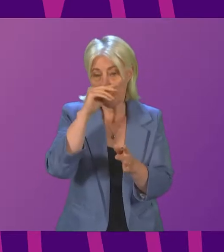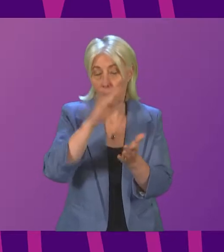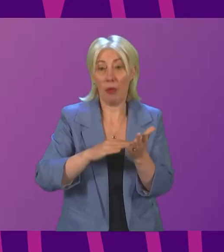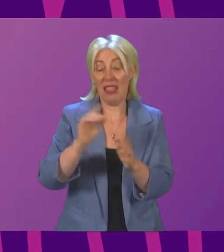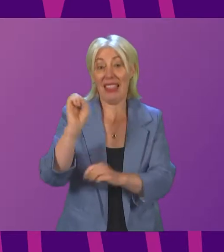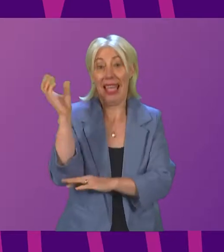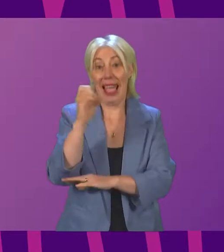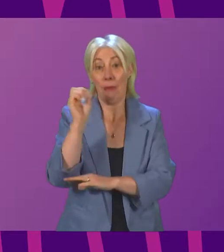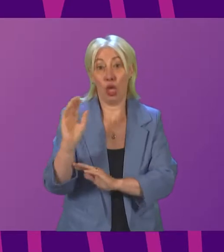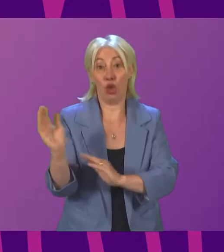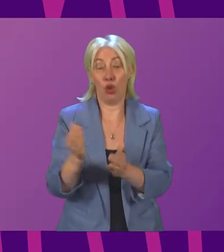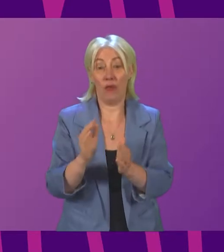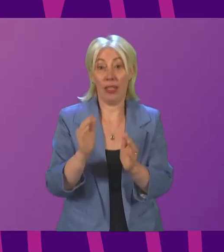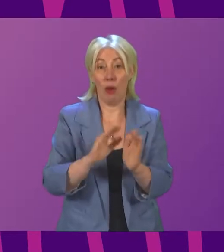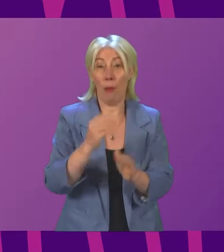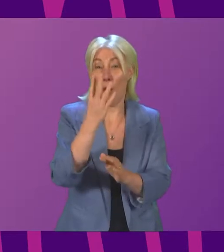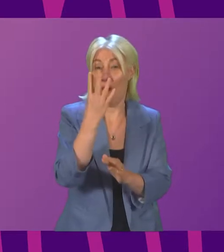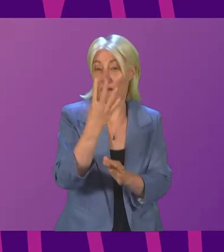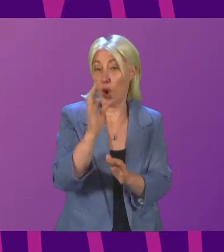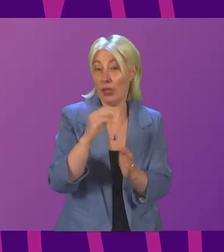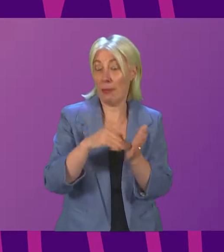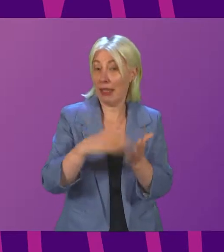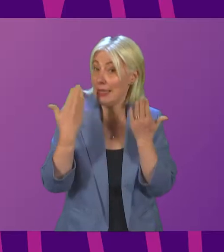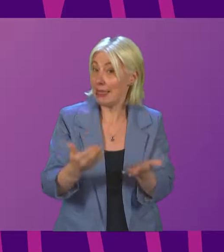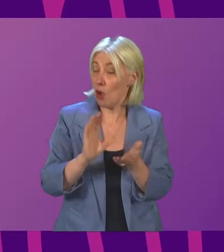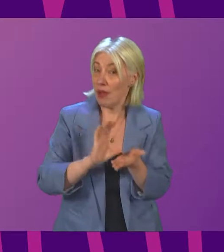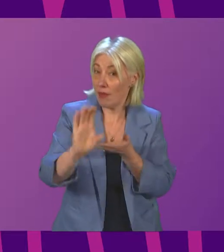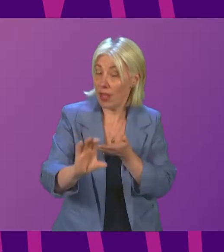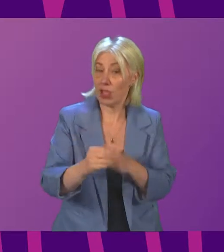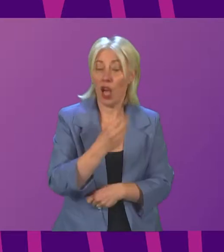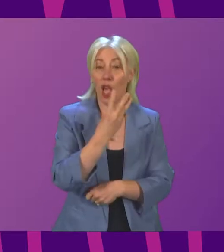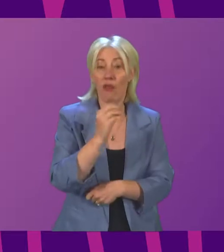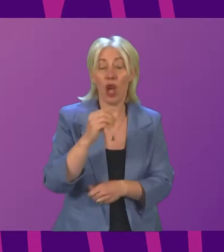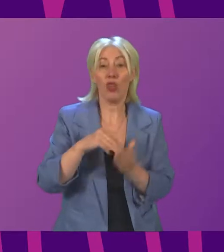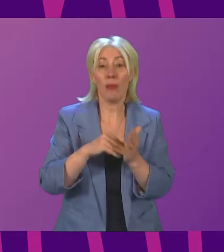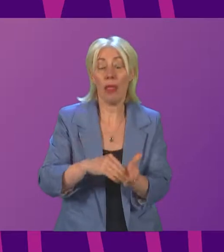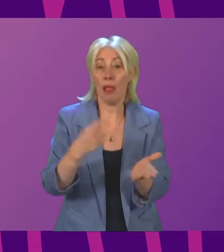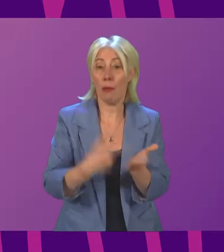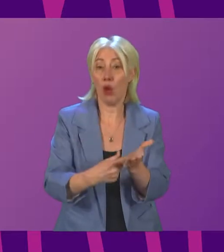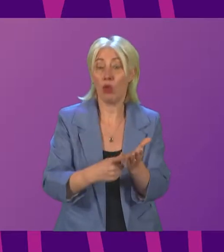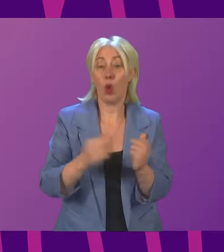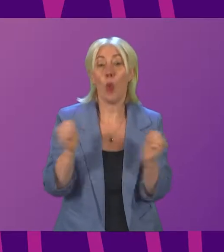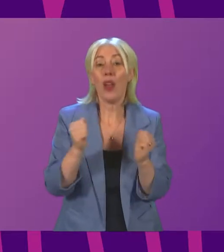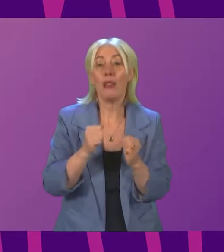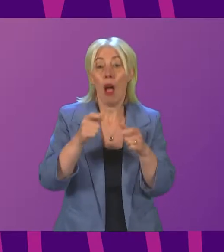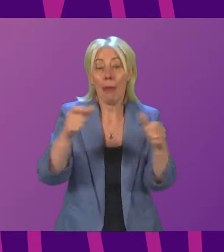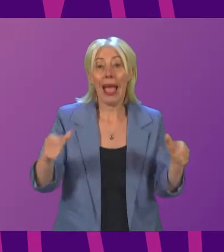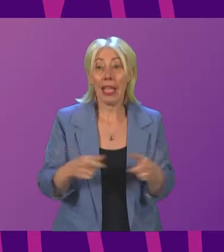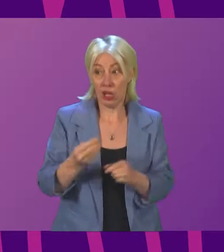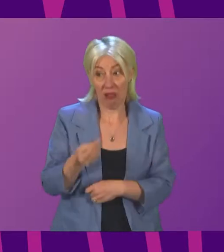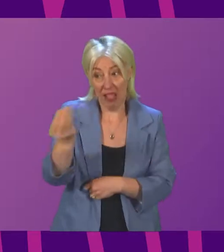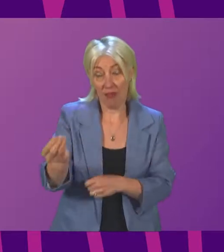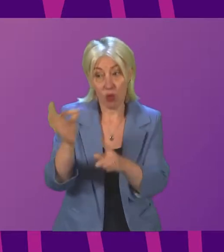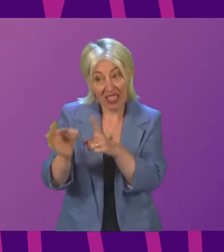£40 million. A £300 million winter package, which, again, I'm happy to give him details of.